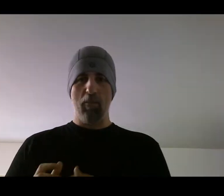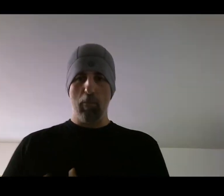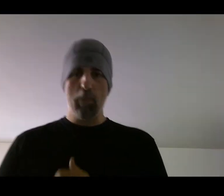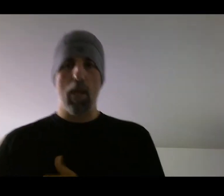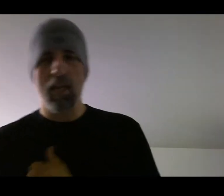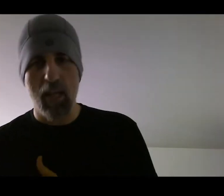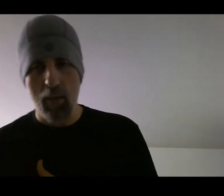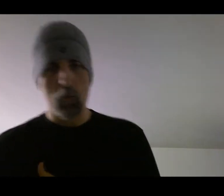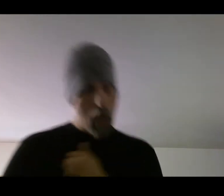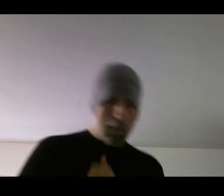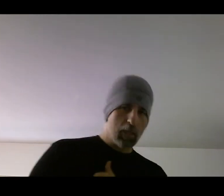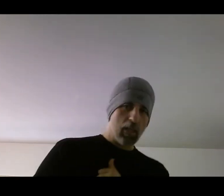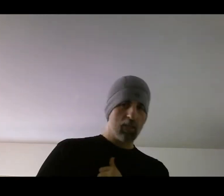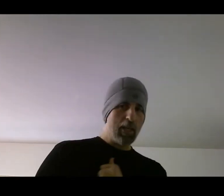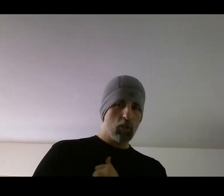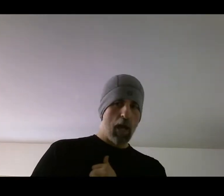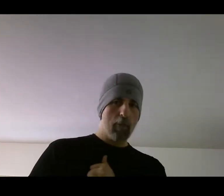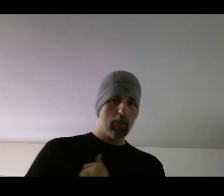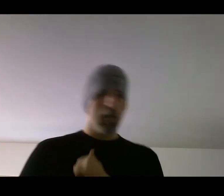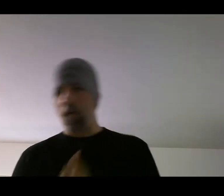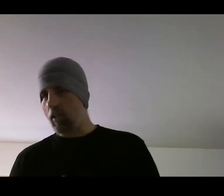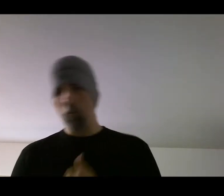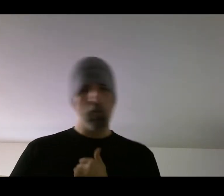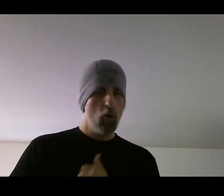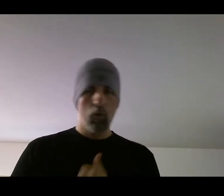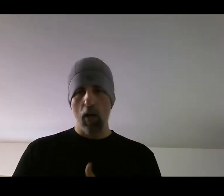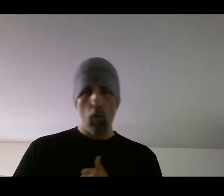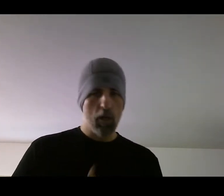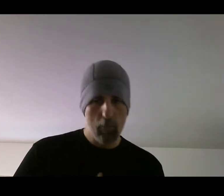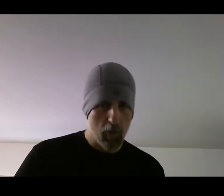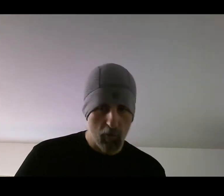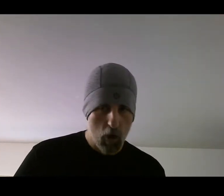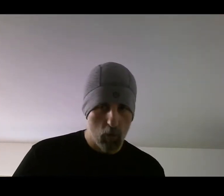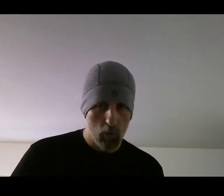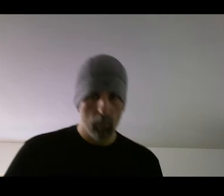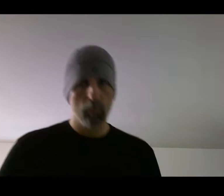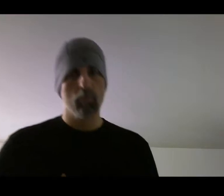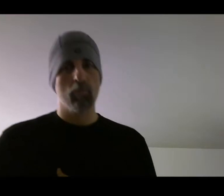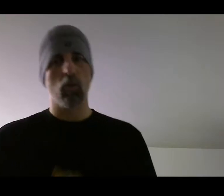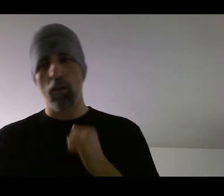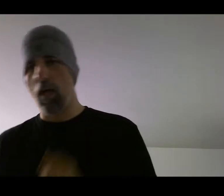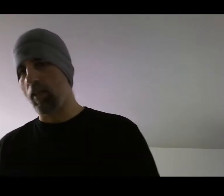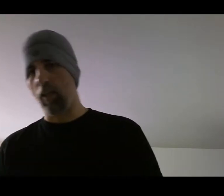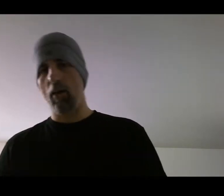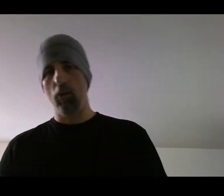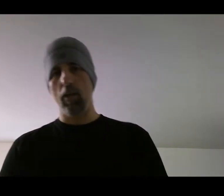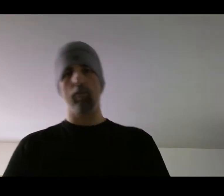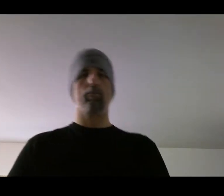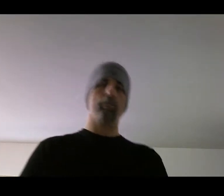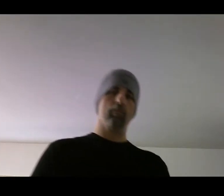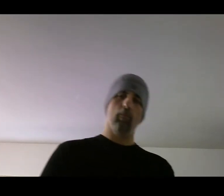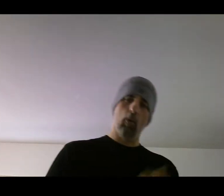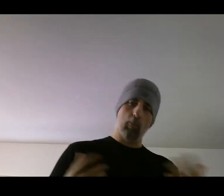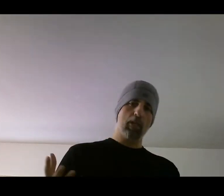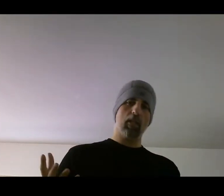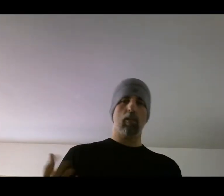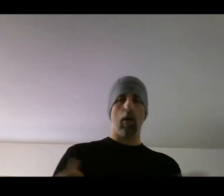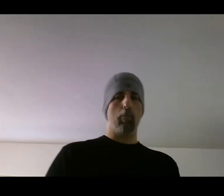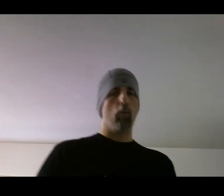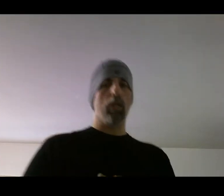me baiting him, trapping, setting traps, getting him to throw what I want him to throw so that I can counter it, predicting my opponent